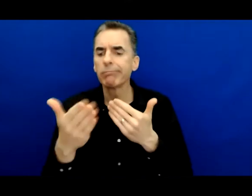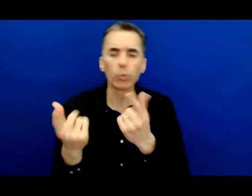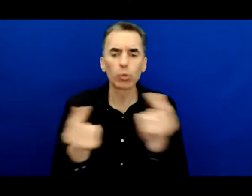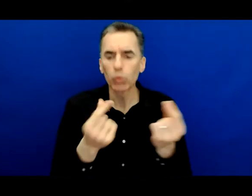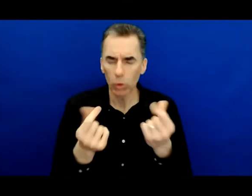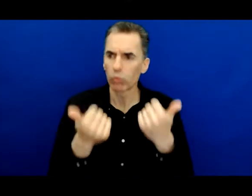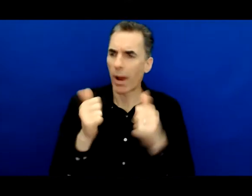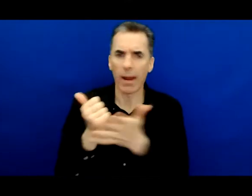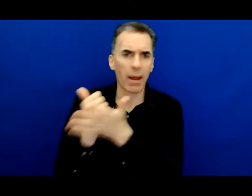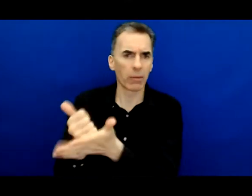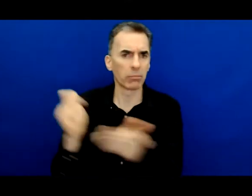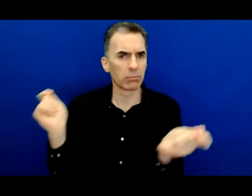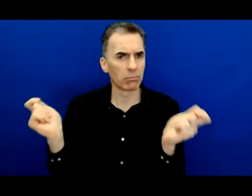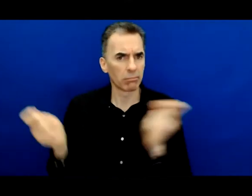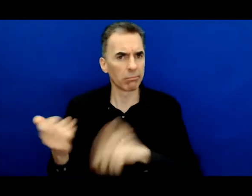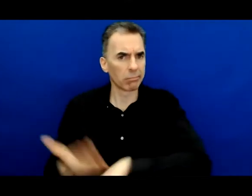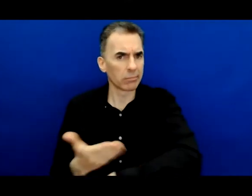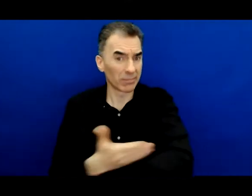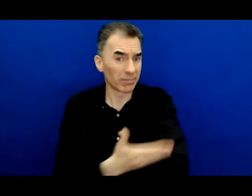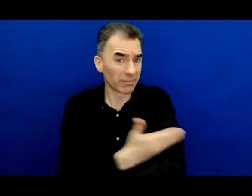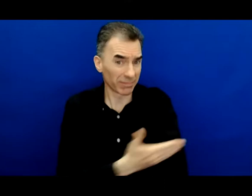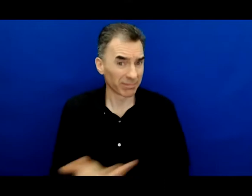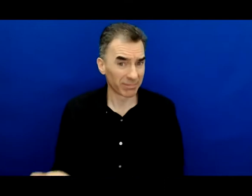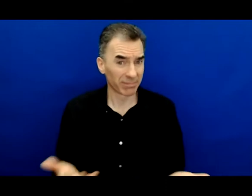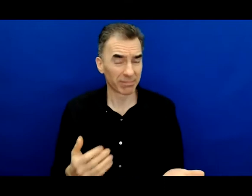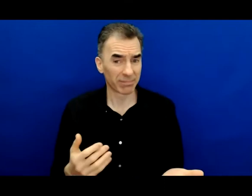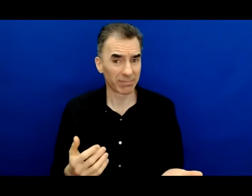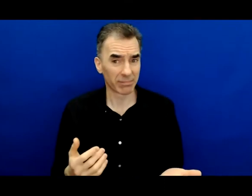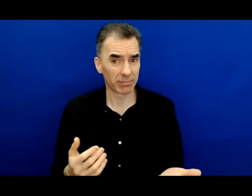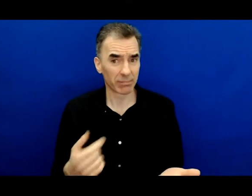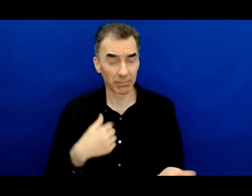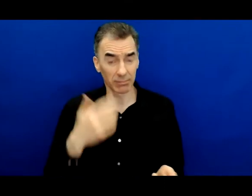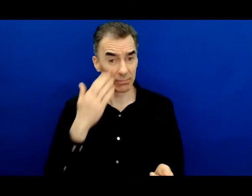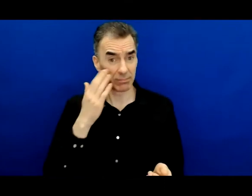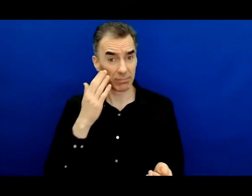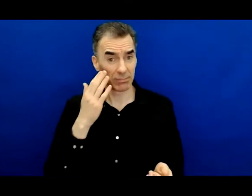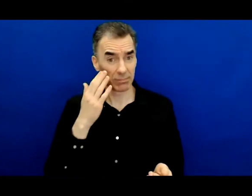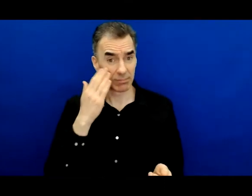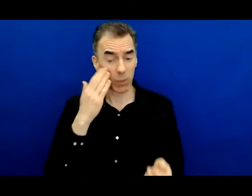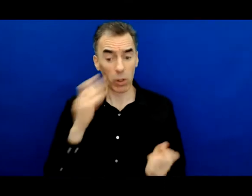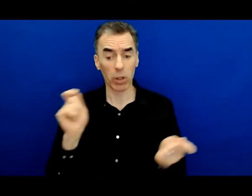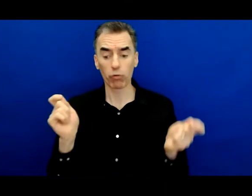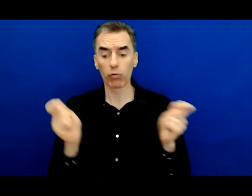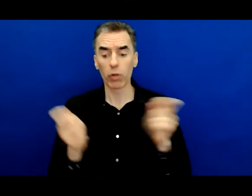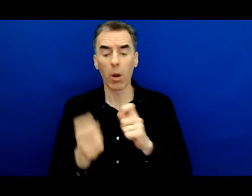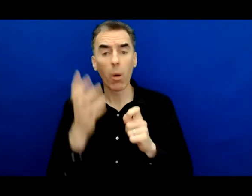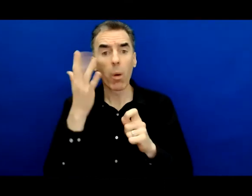And, you know, and, because what we do know, and I know in this space that change and progress happens when we are collectively working together. And I